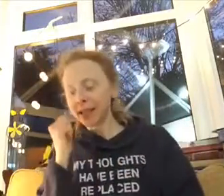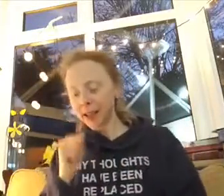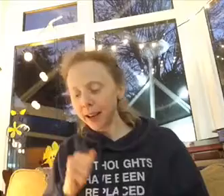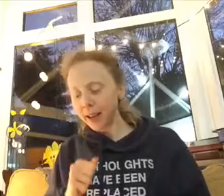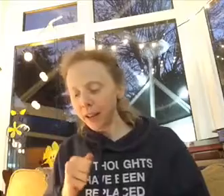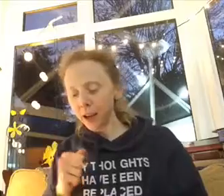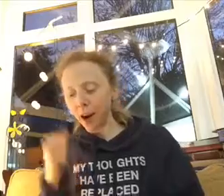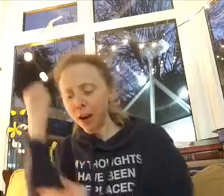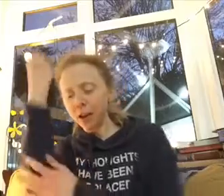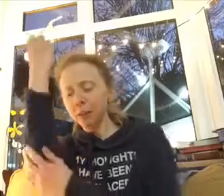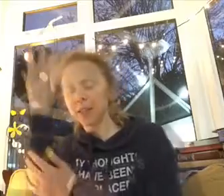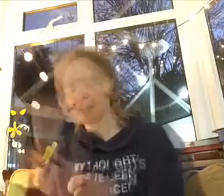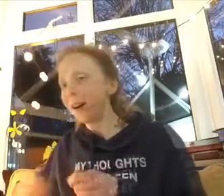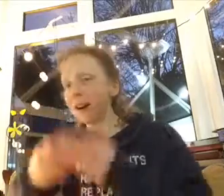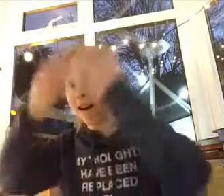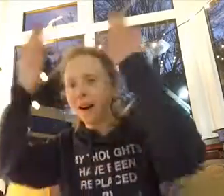save an autumn sigh